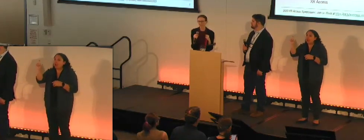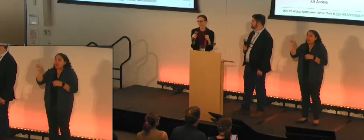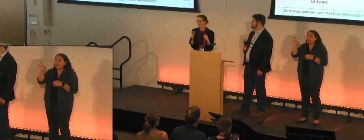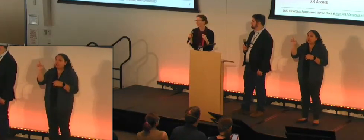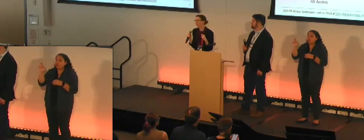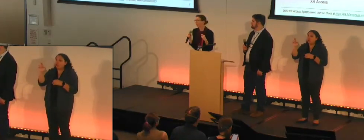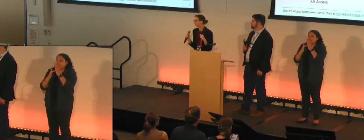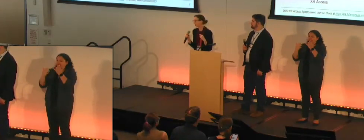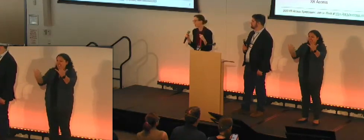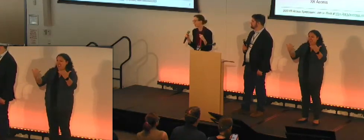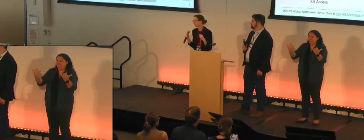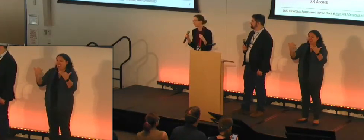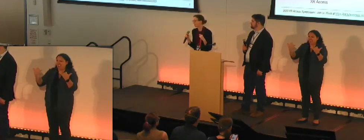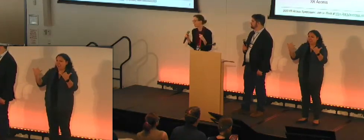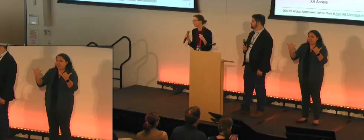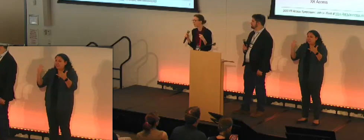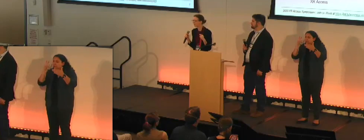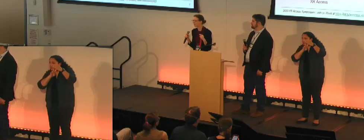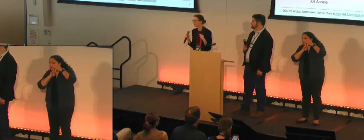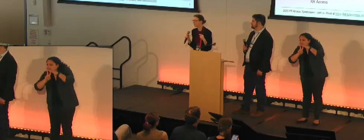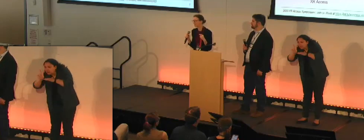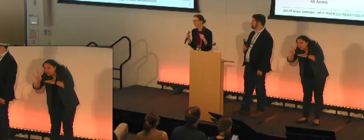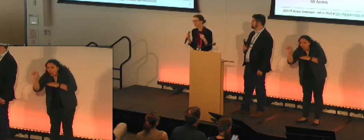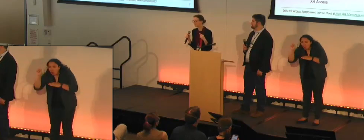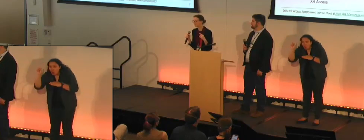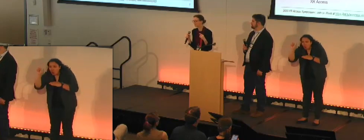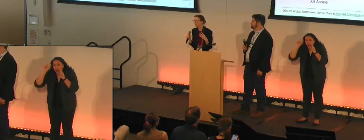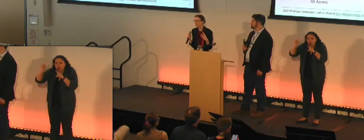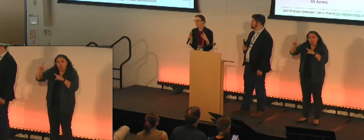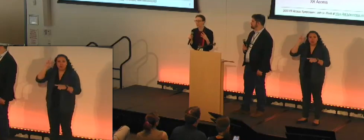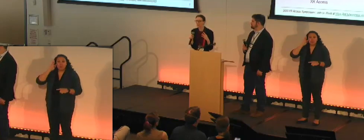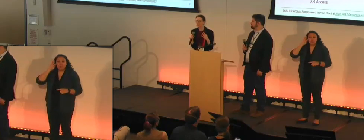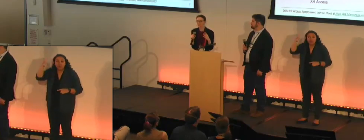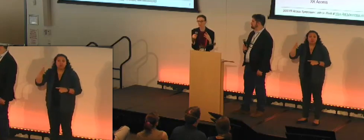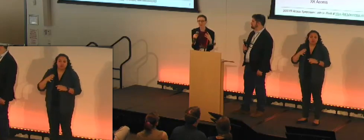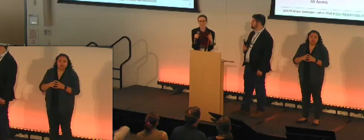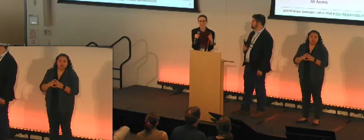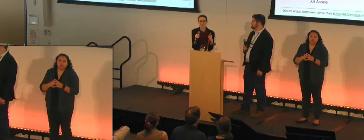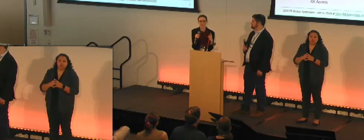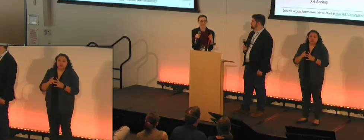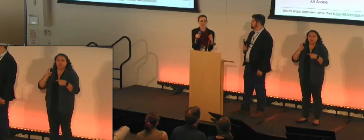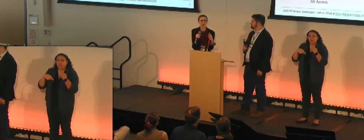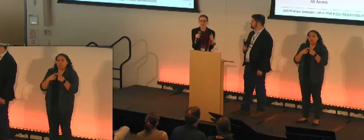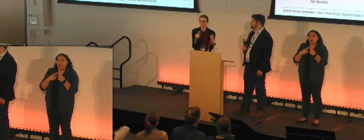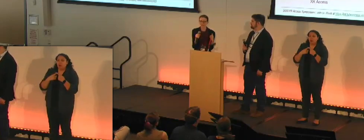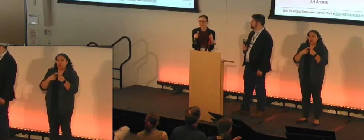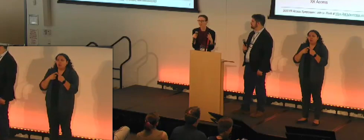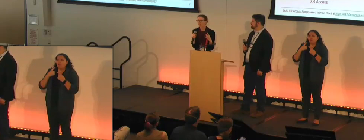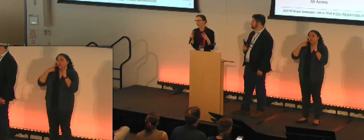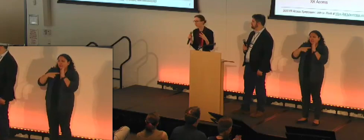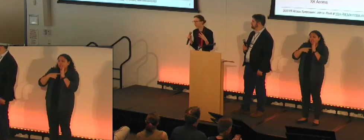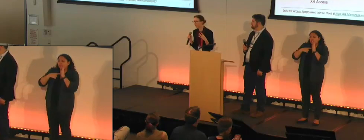and where they're headed in the future in terms of the kinds of technologies, hardware,